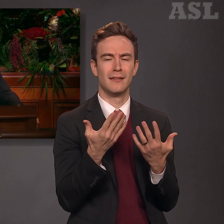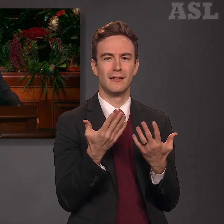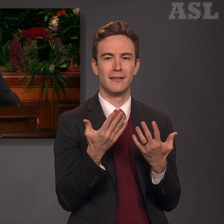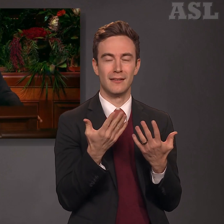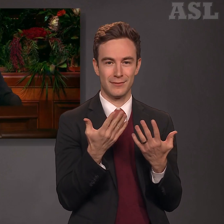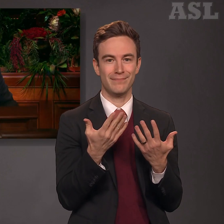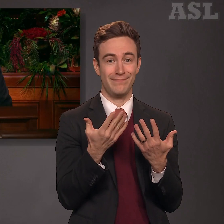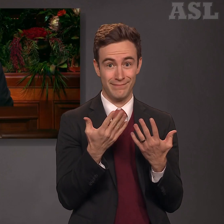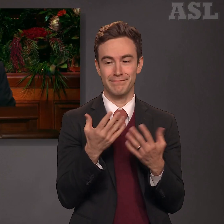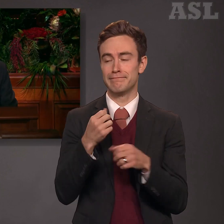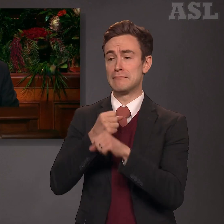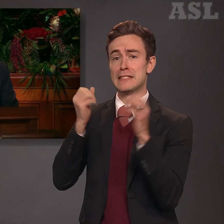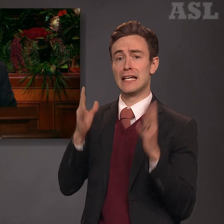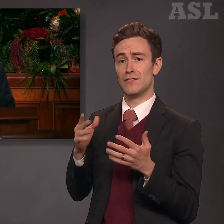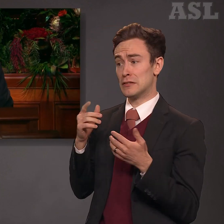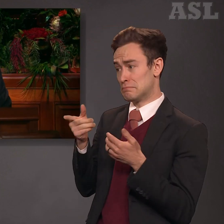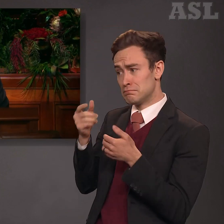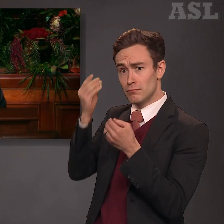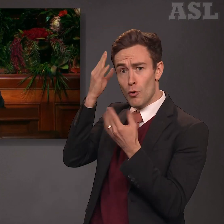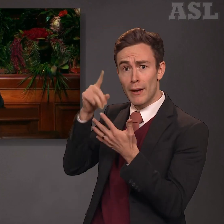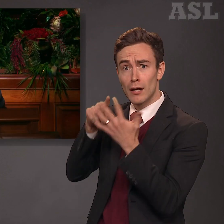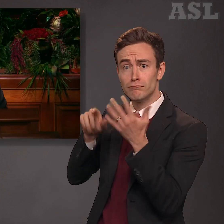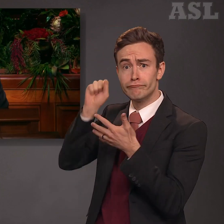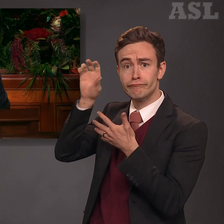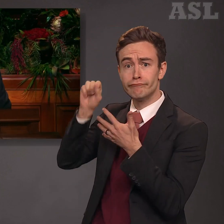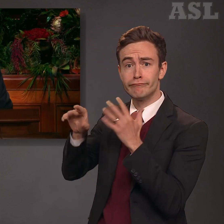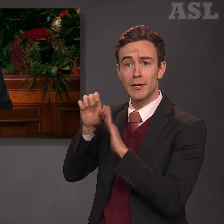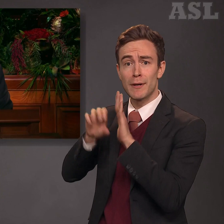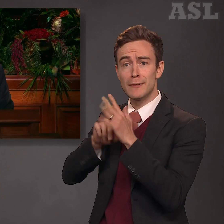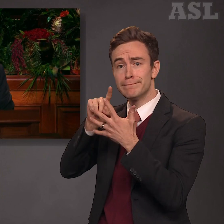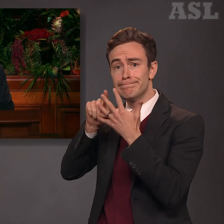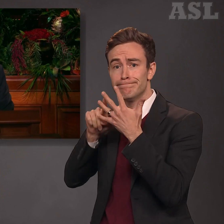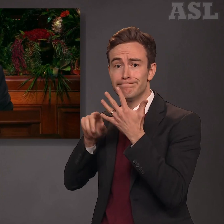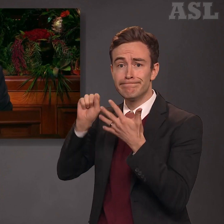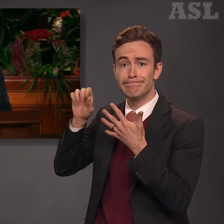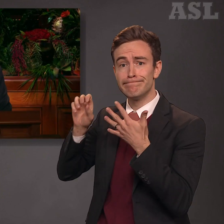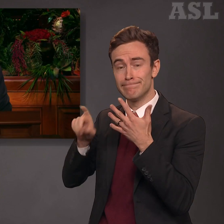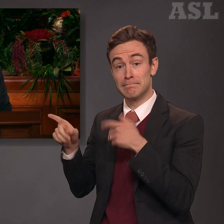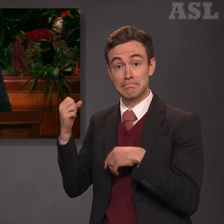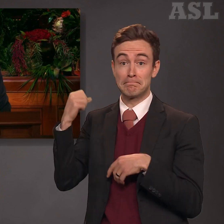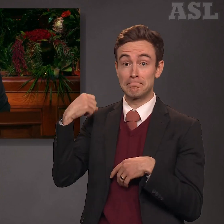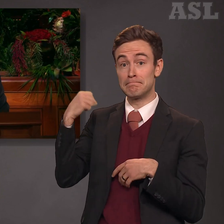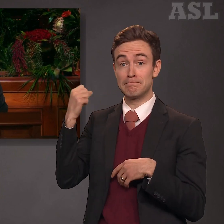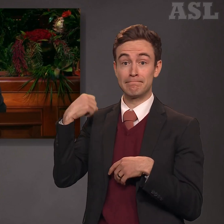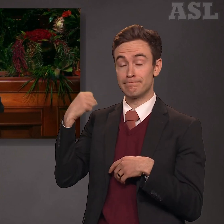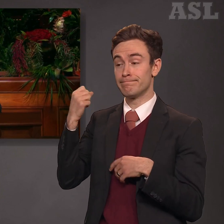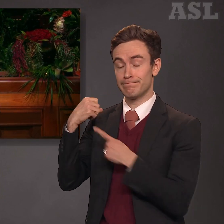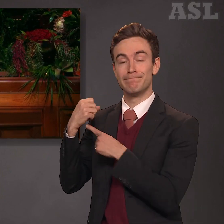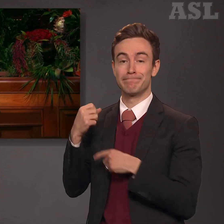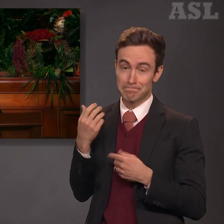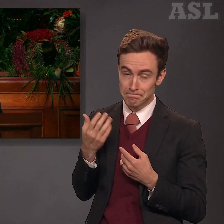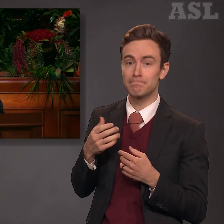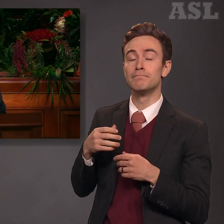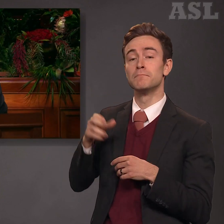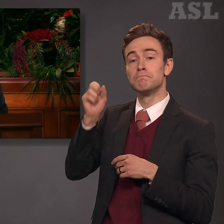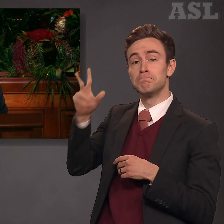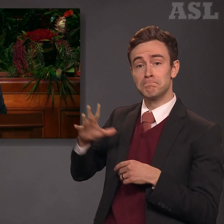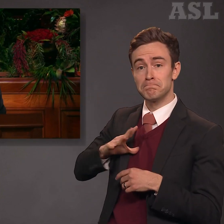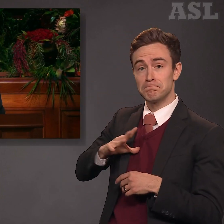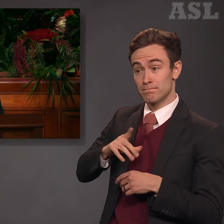After reviewing a long list of commandments this fellow had faithfully kept, Jesus told the man to sell all his belongings,